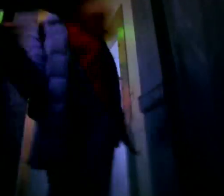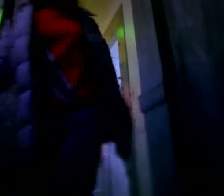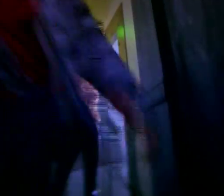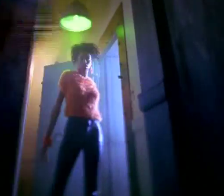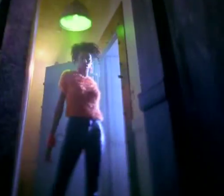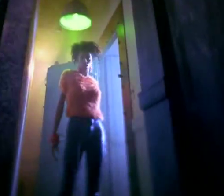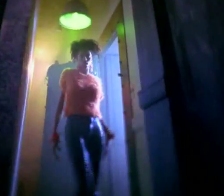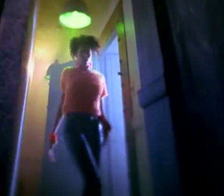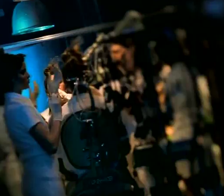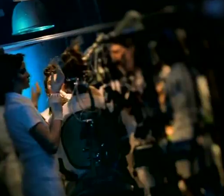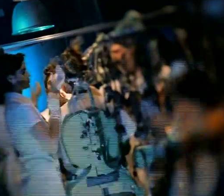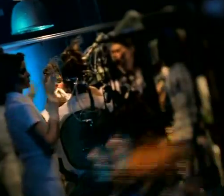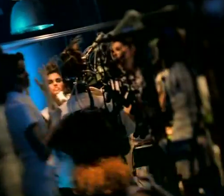Perfect image packages